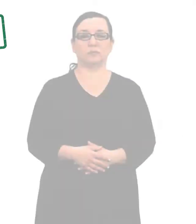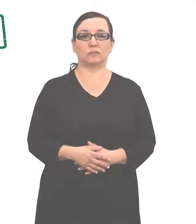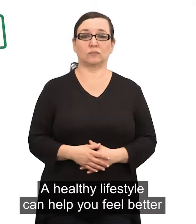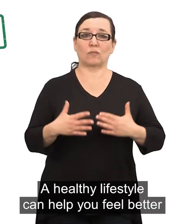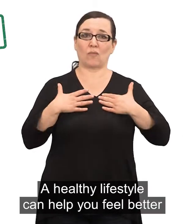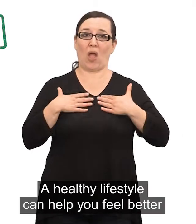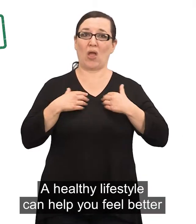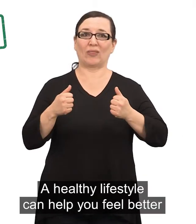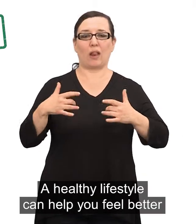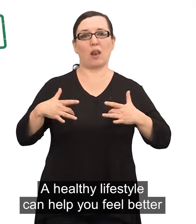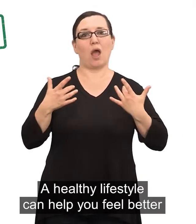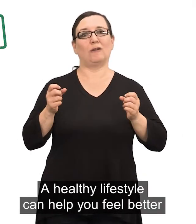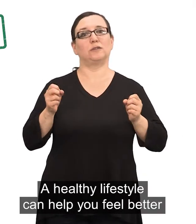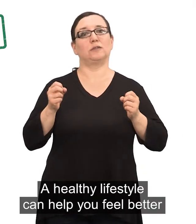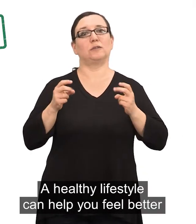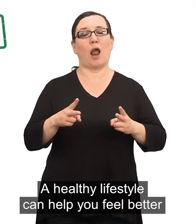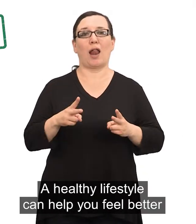A healthy lifestyle can help you feel better.